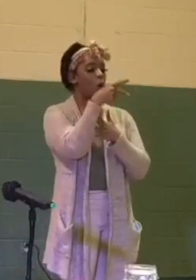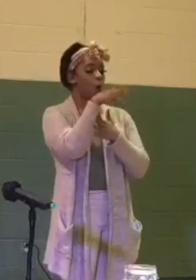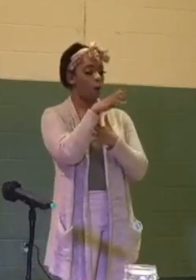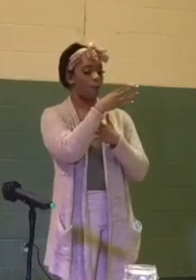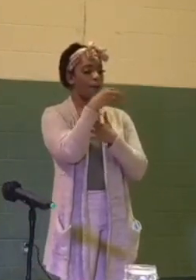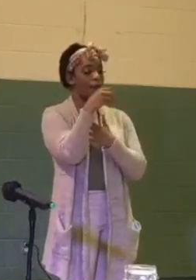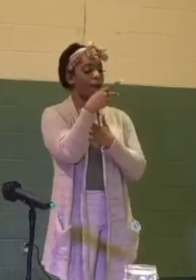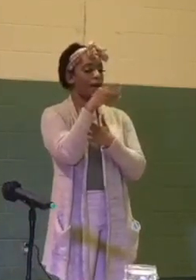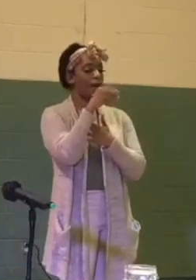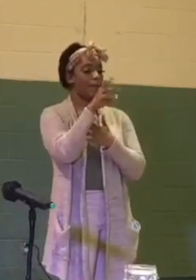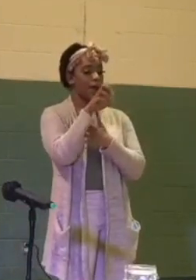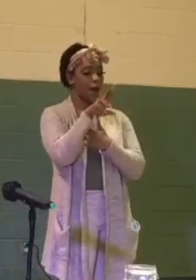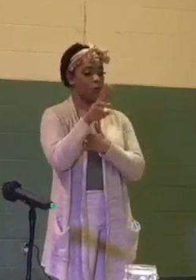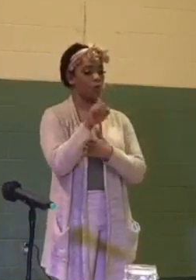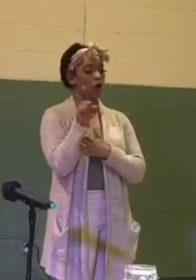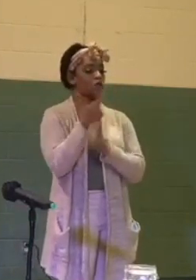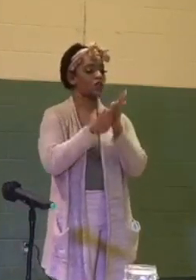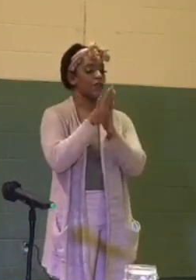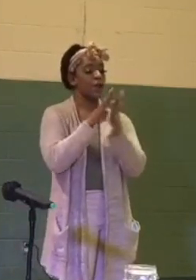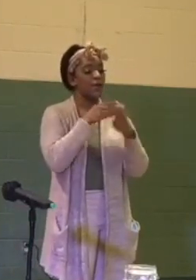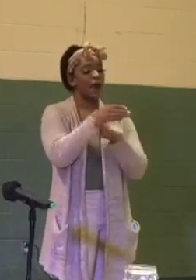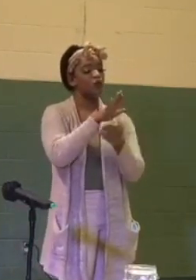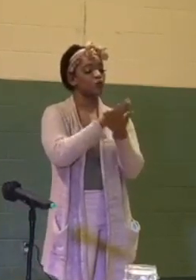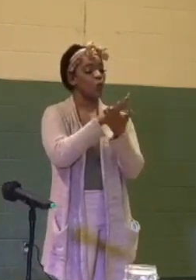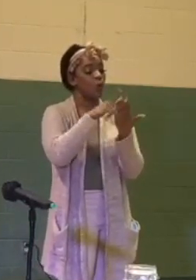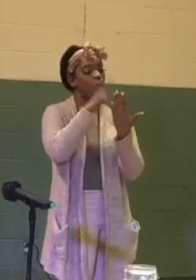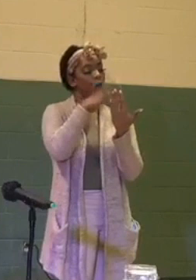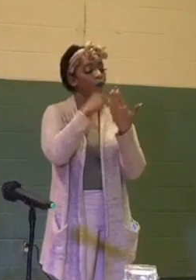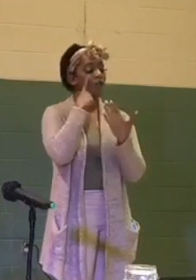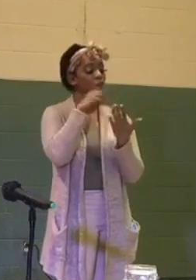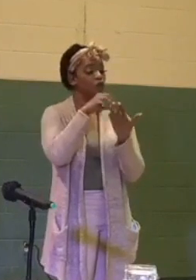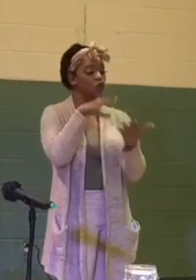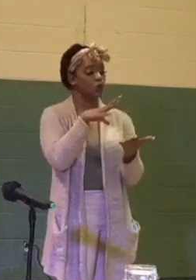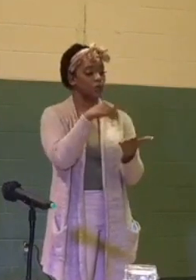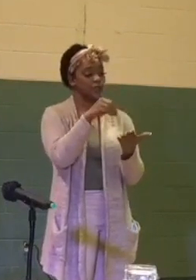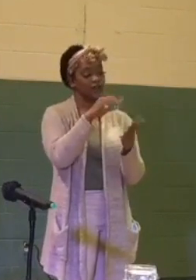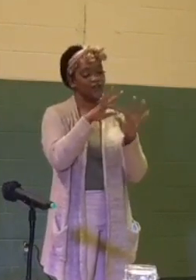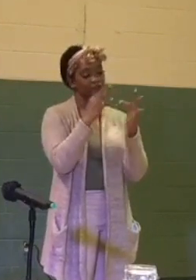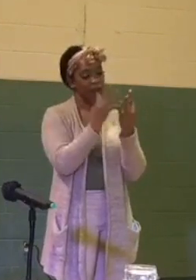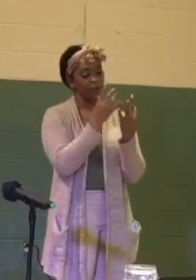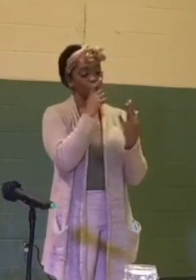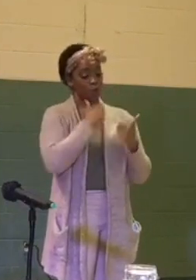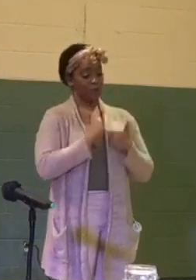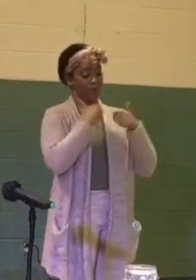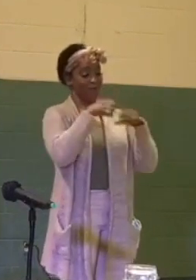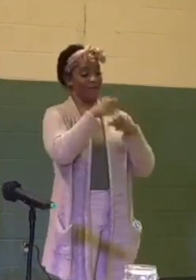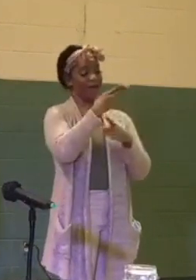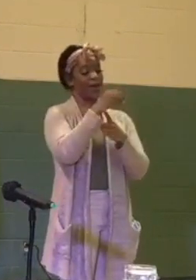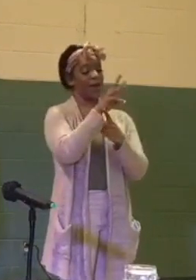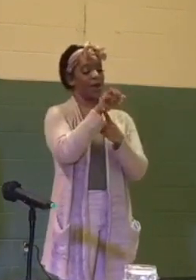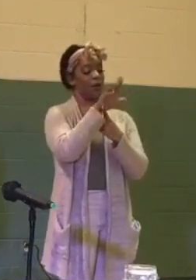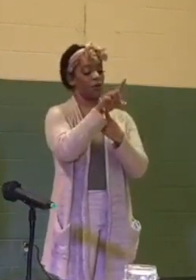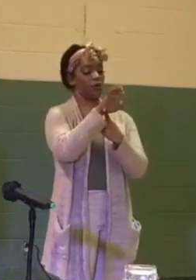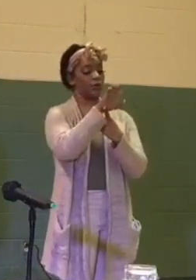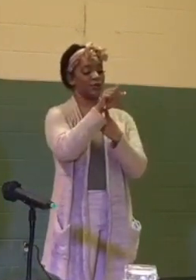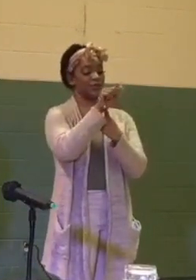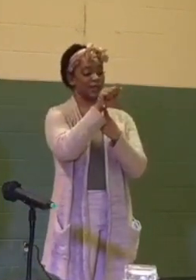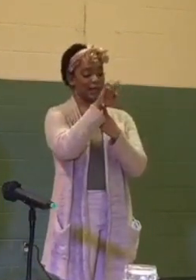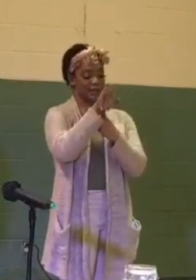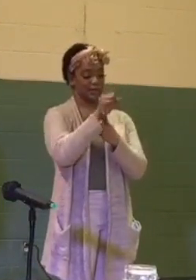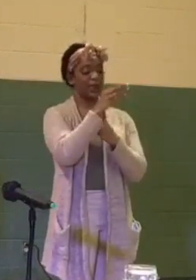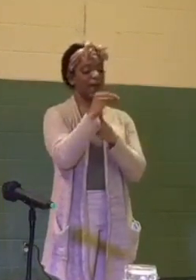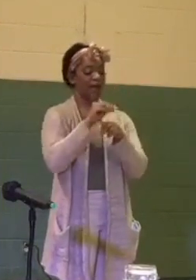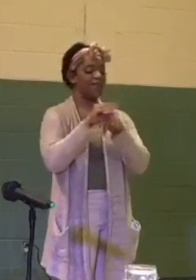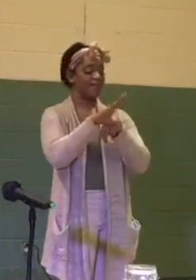where she developed an after-school program for students and families residing at Howard Estates and affected by the water crisis.